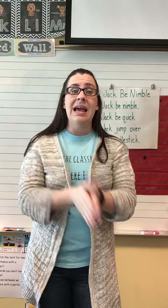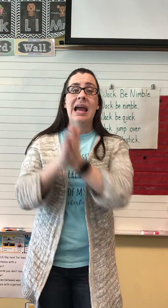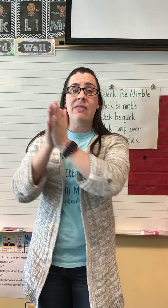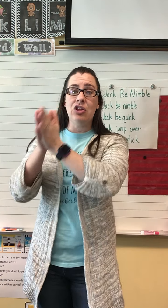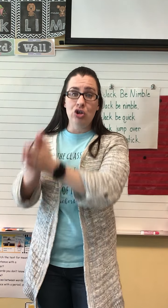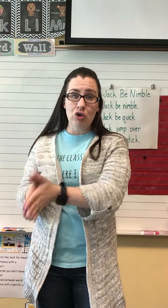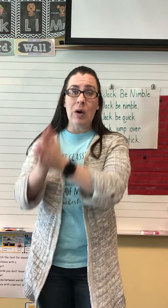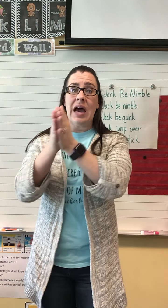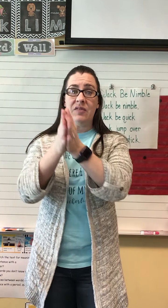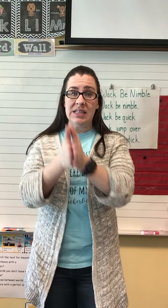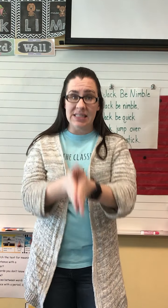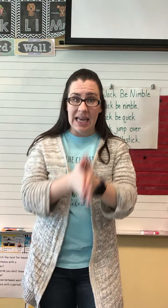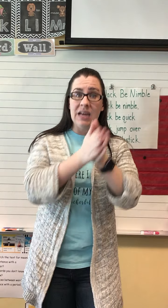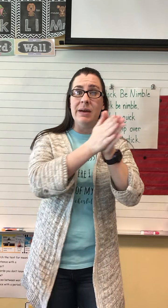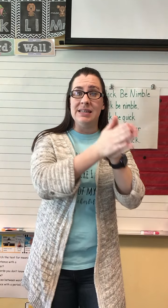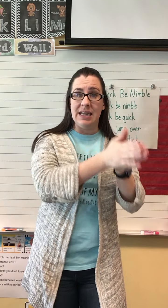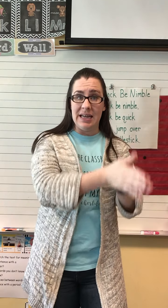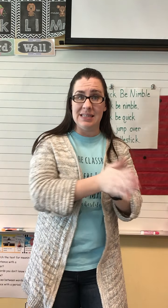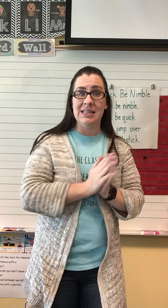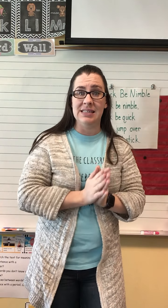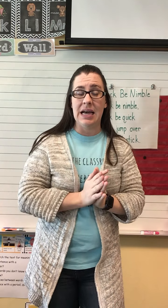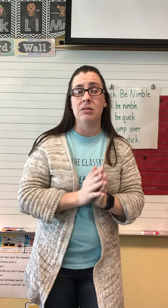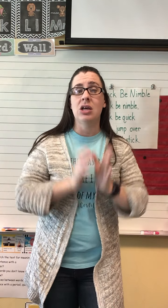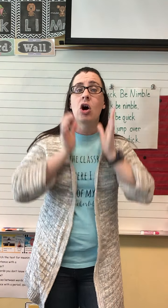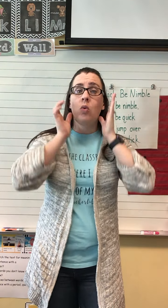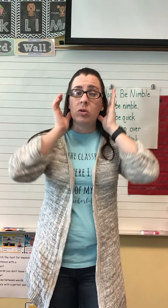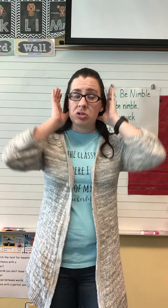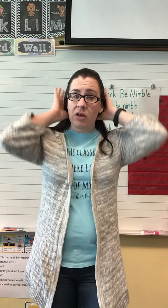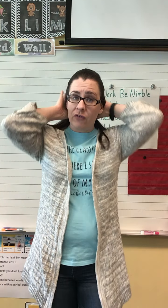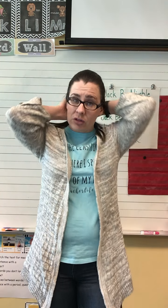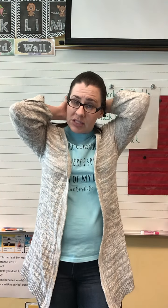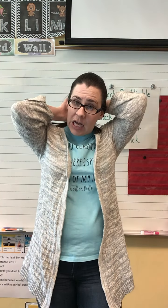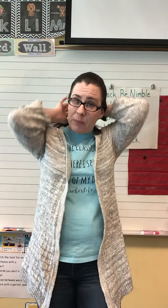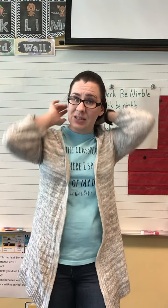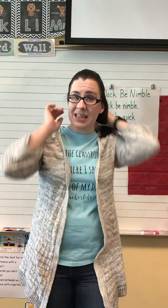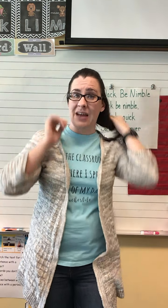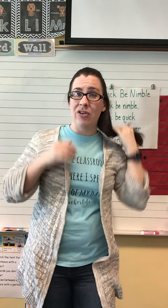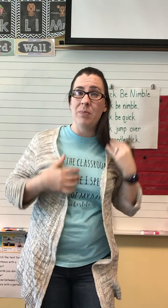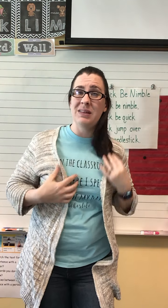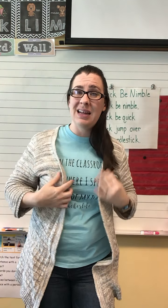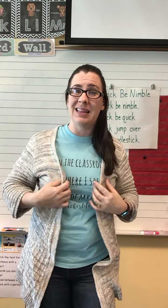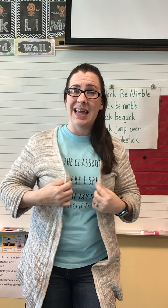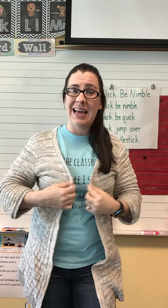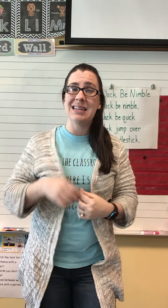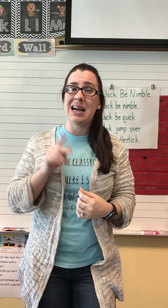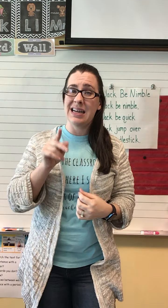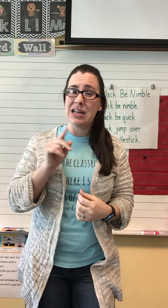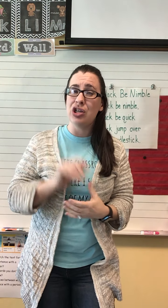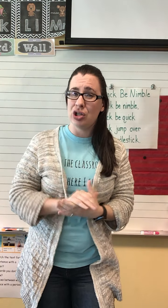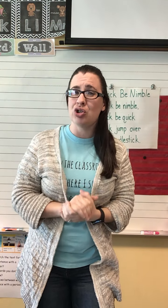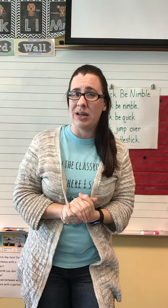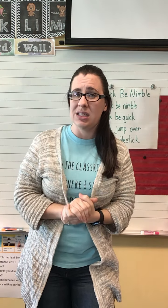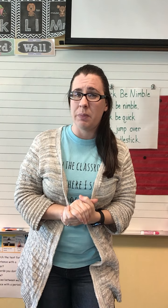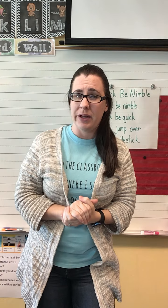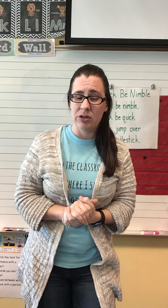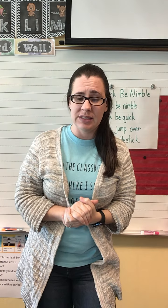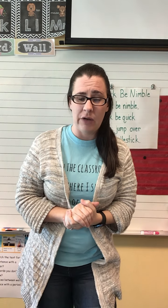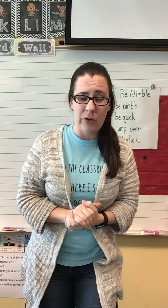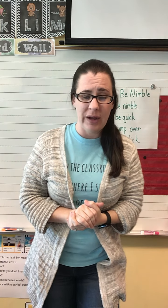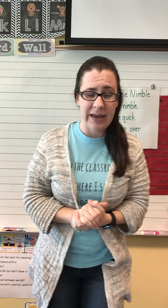and then you have to segment it into the sounds. We'll do the first couple together, but then at the end, I need you to try this by yourself. Okay?